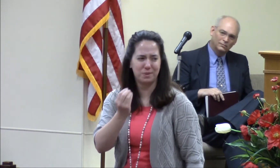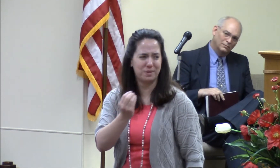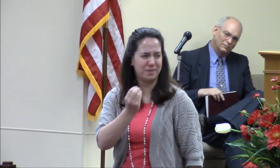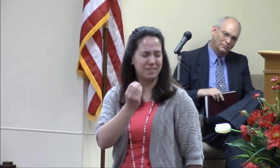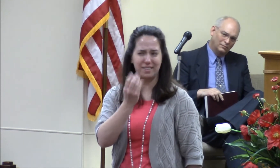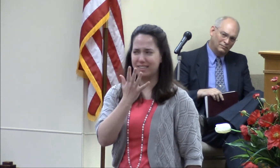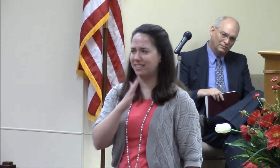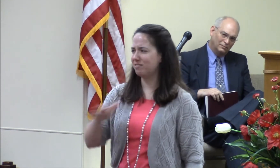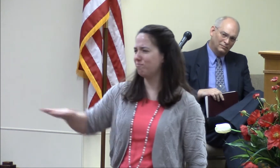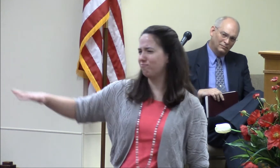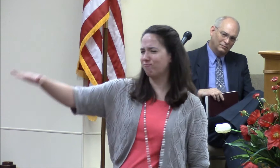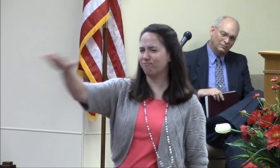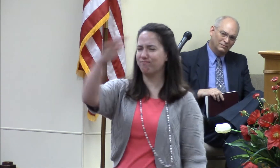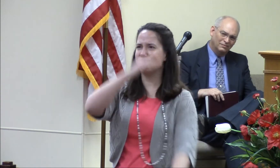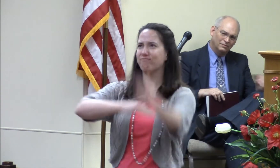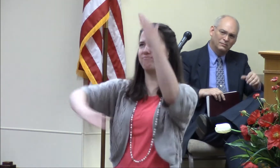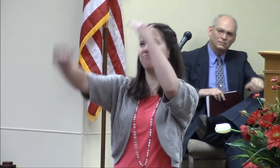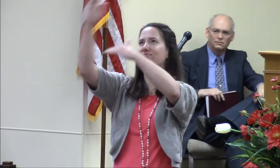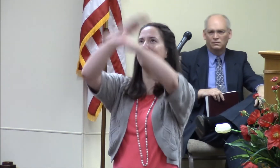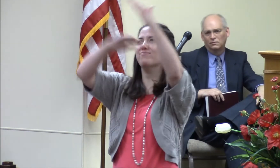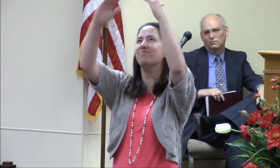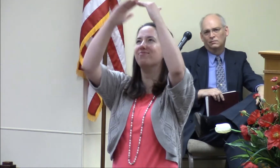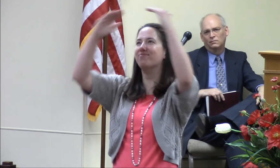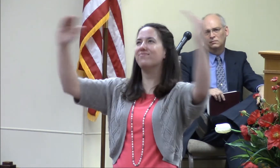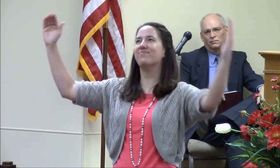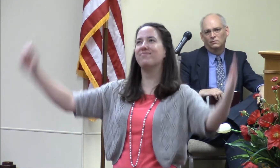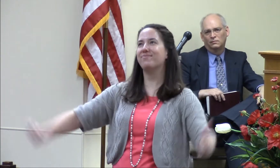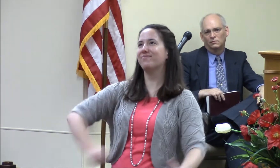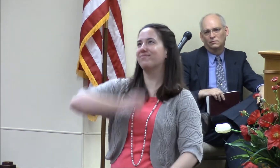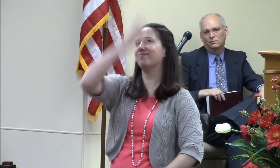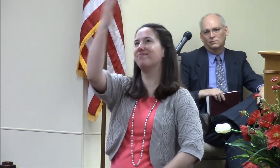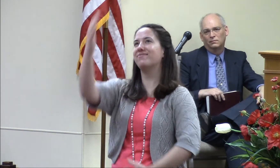And all of heaven's seeing